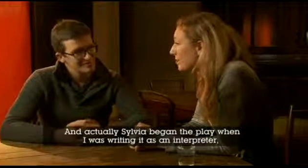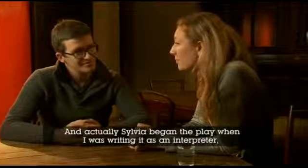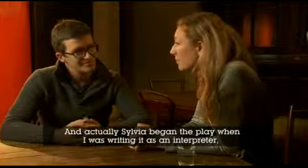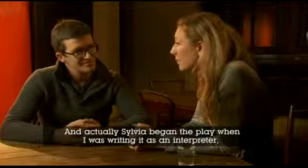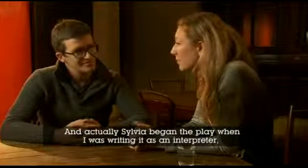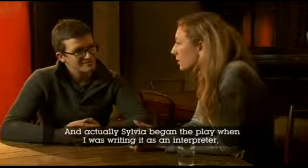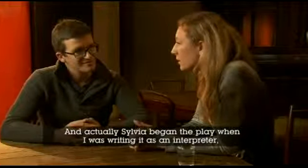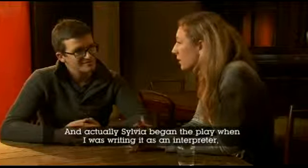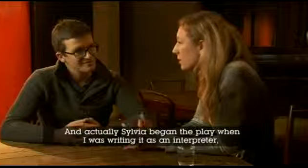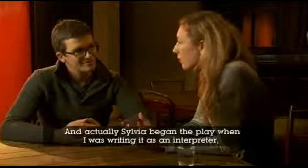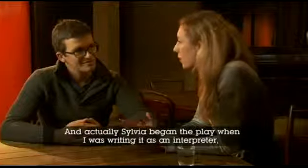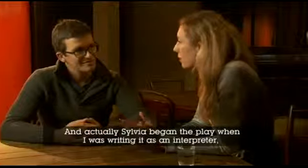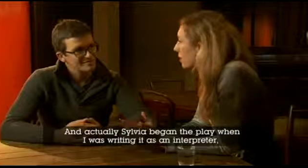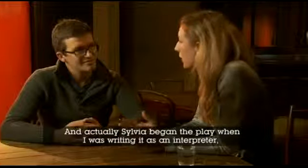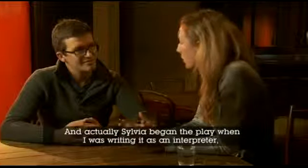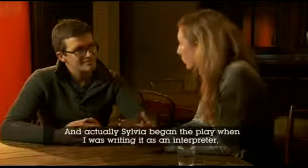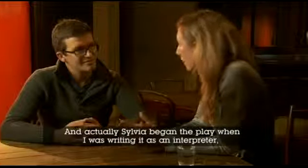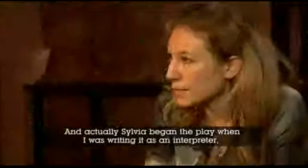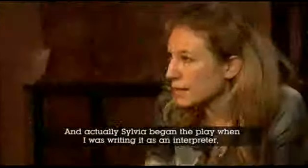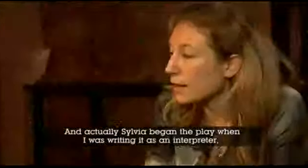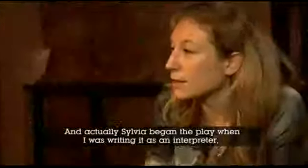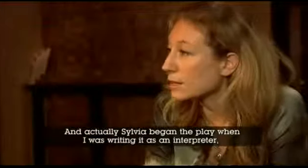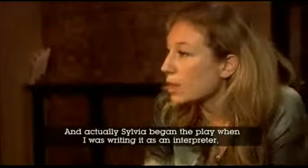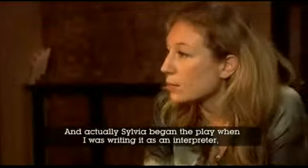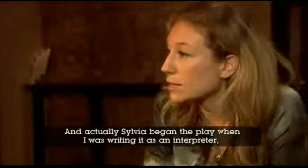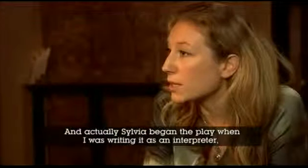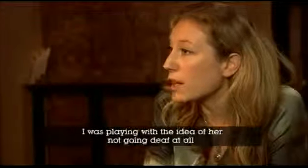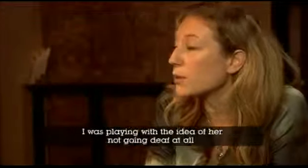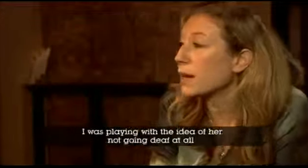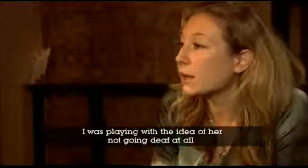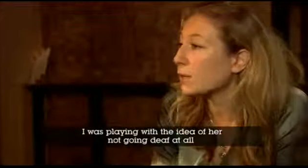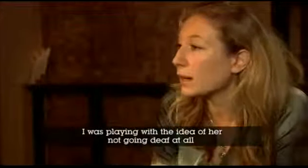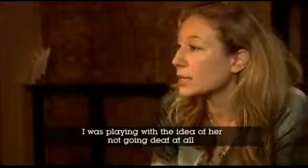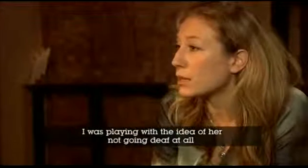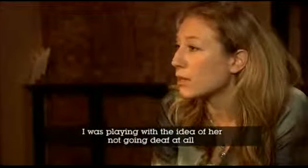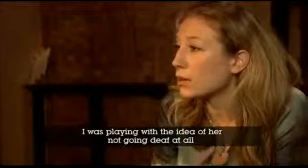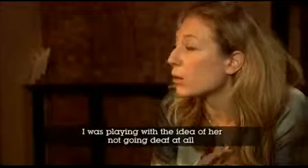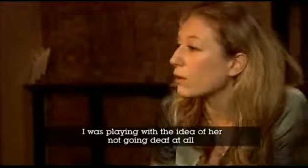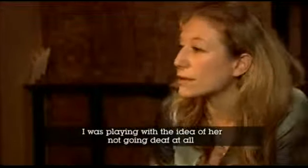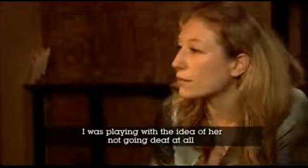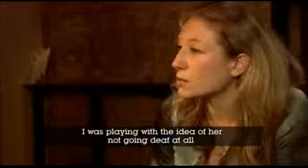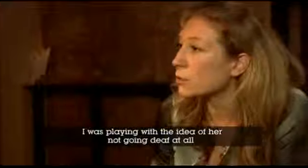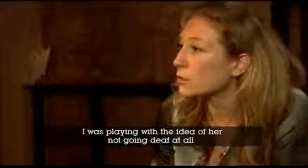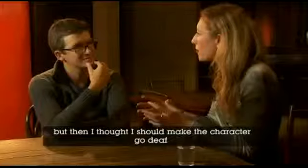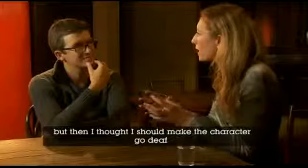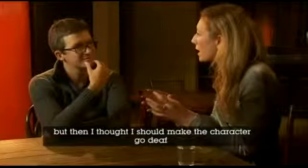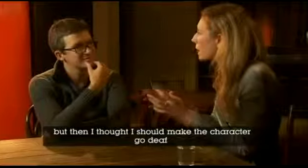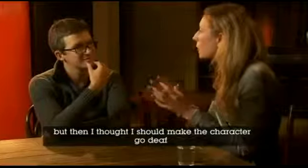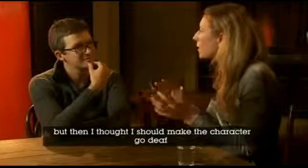Sylvia began the play when I was writing it as an interpreter. I was playing with the idea of her not going deaf at all, but then I thought